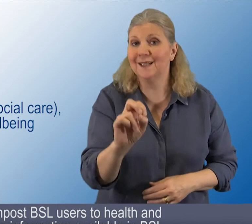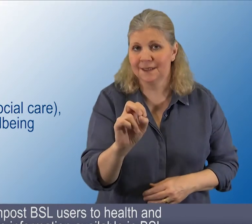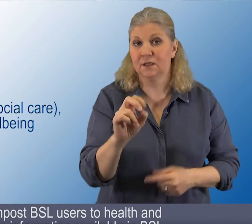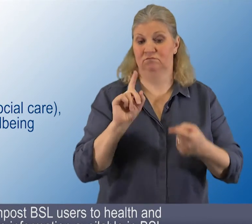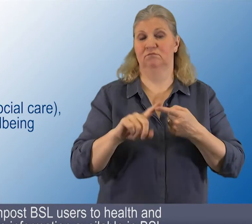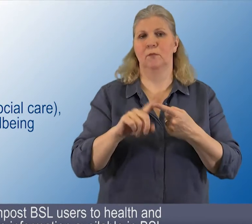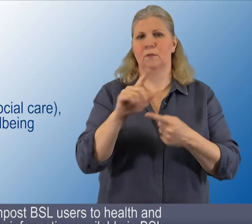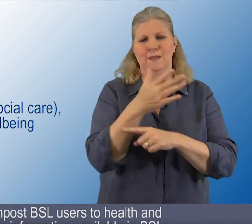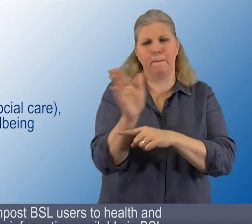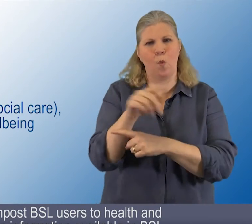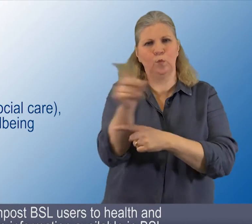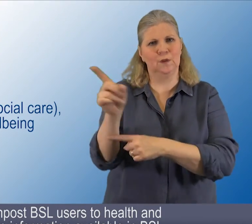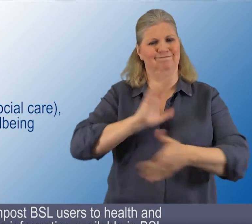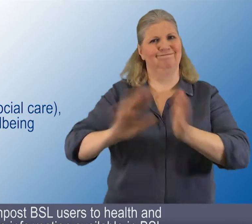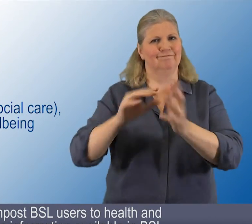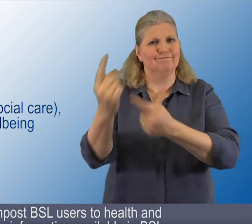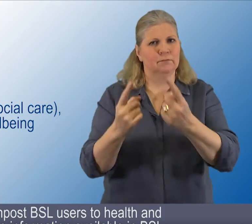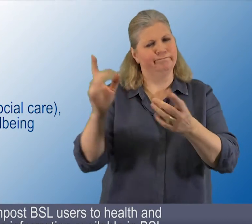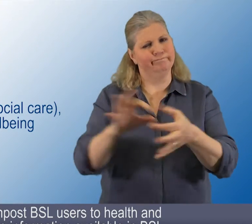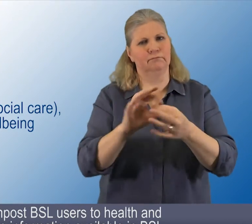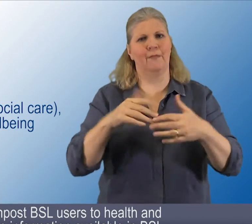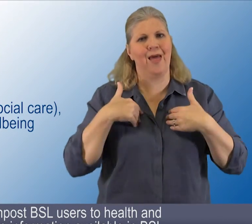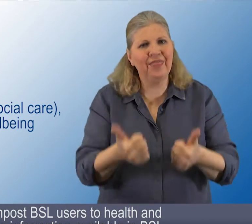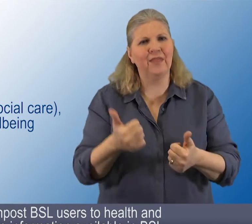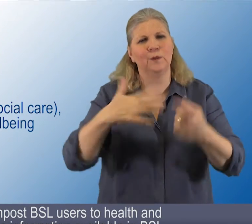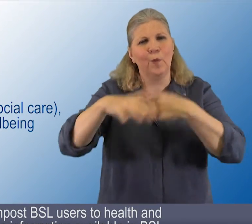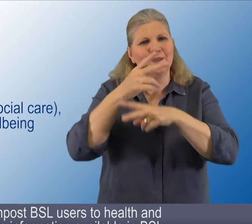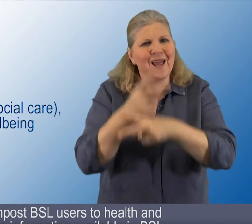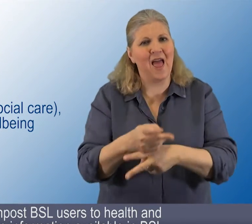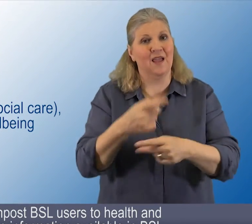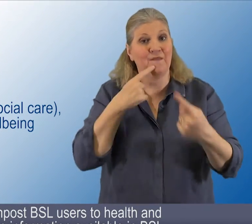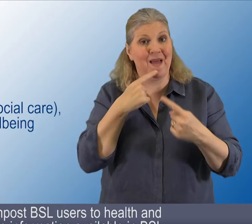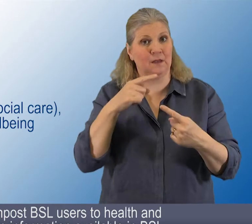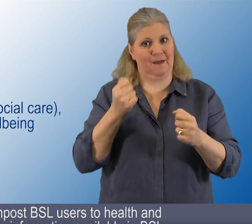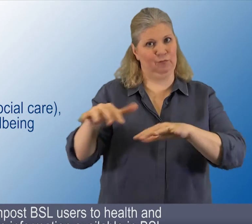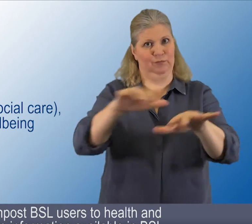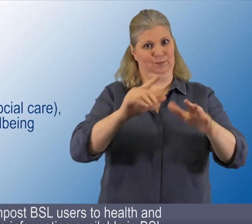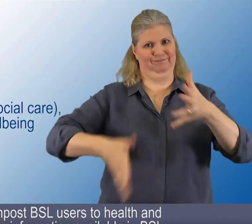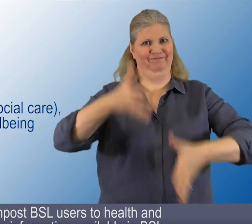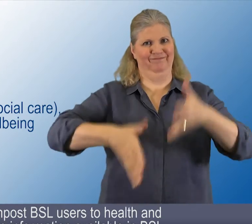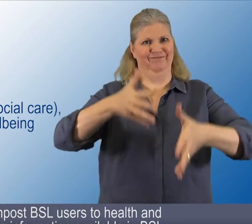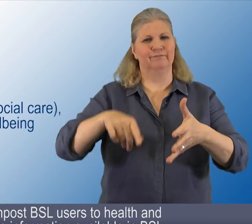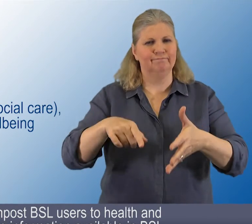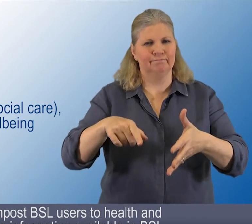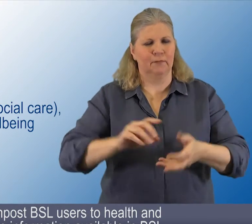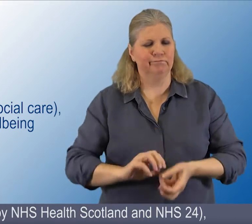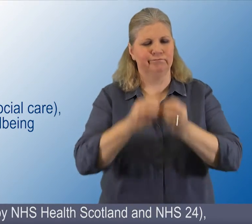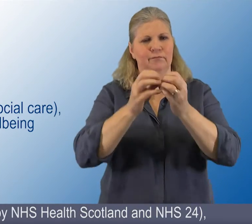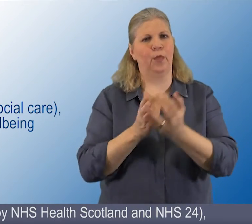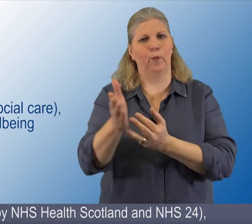20. A. Signpost BSL users to health and social care information available in BSL, to B. Produced